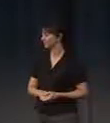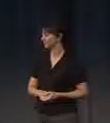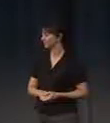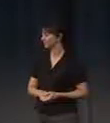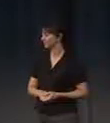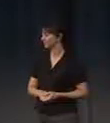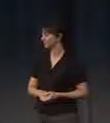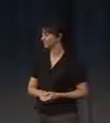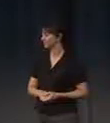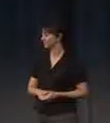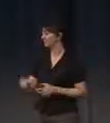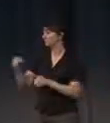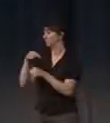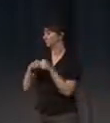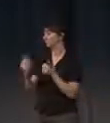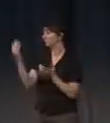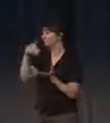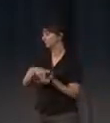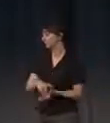Once again.